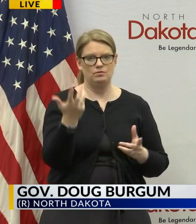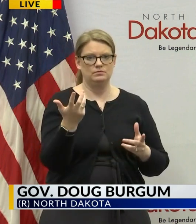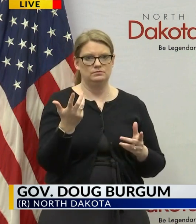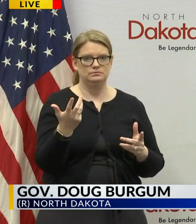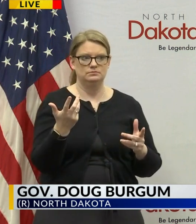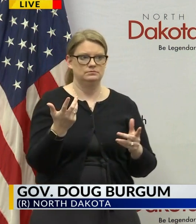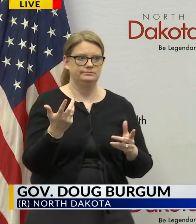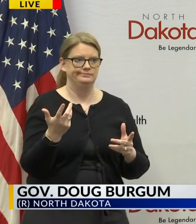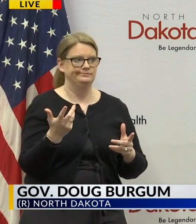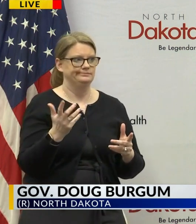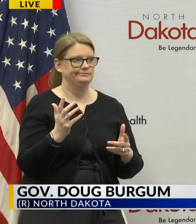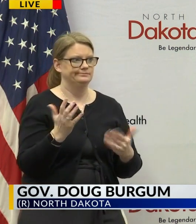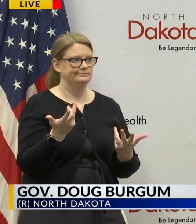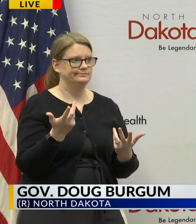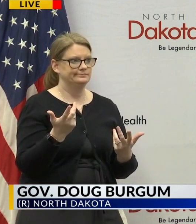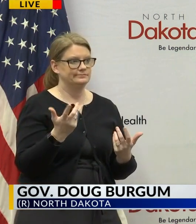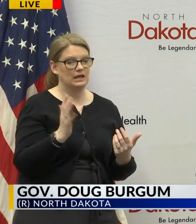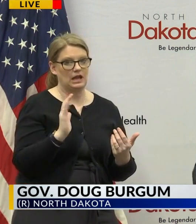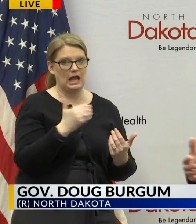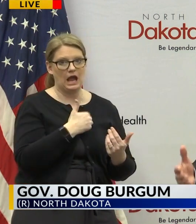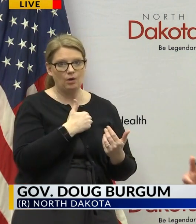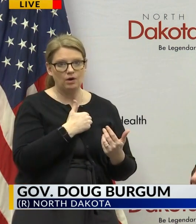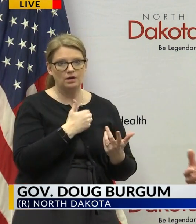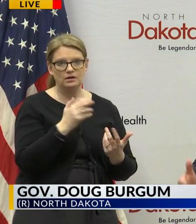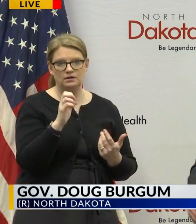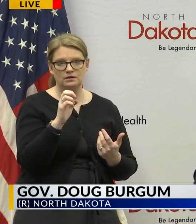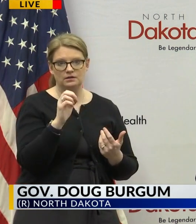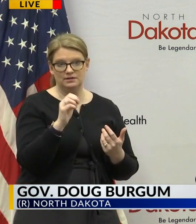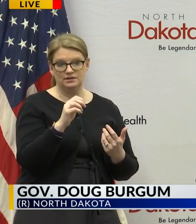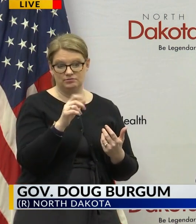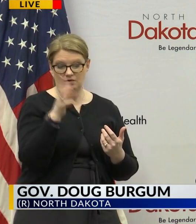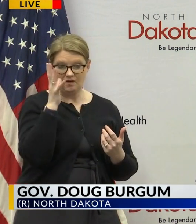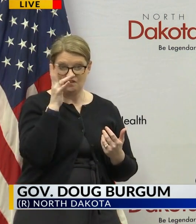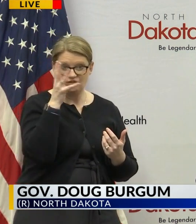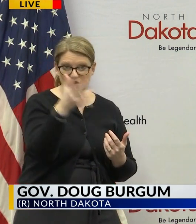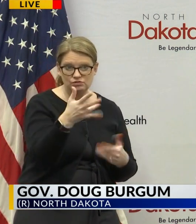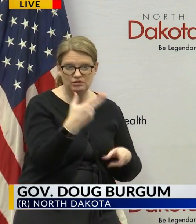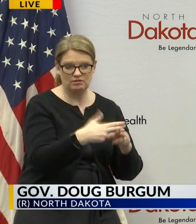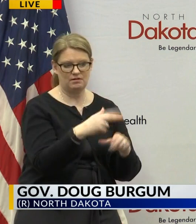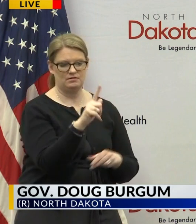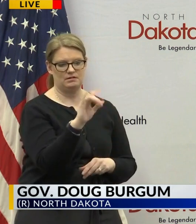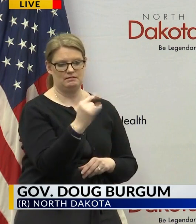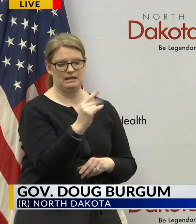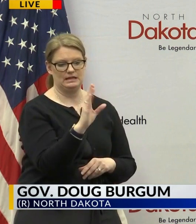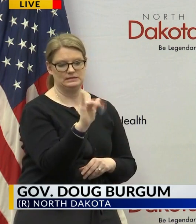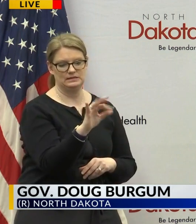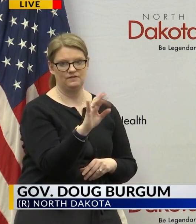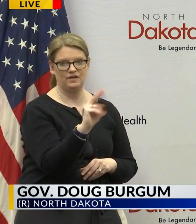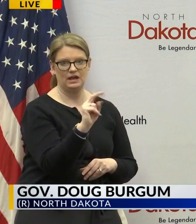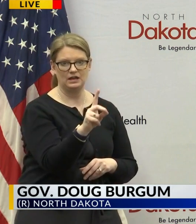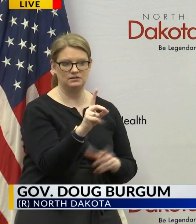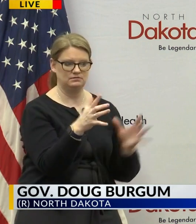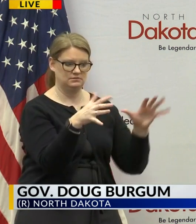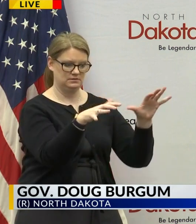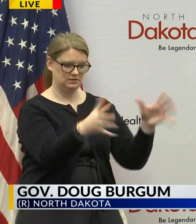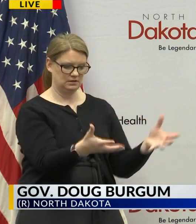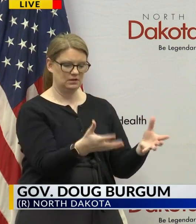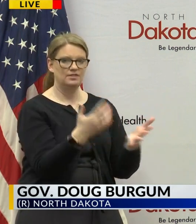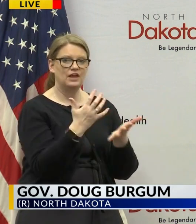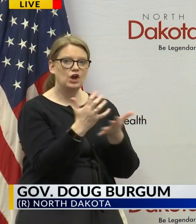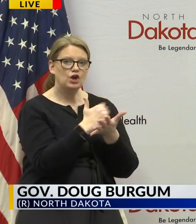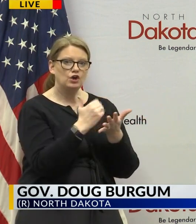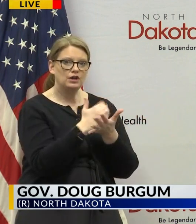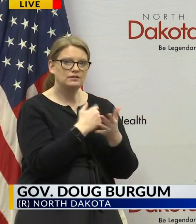our essentially our endowment fund for our future you know called the legacy fund uh the earnings off the legacy fund